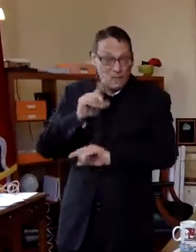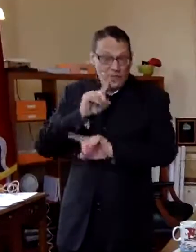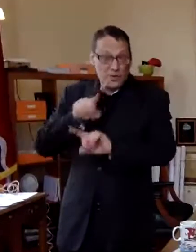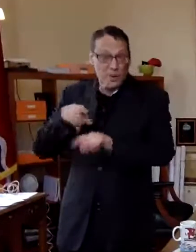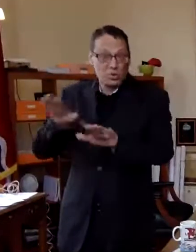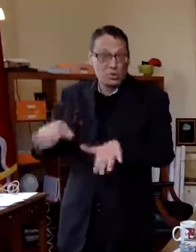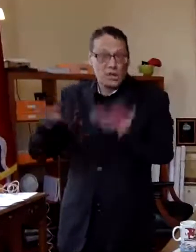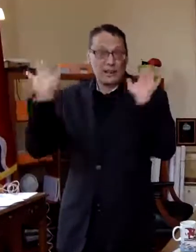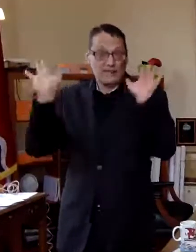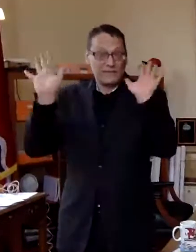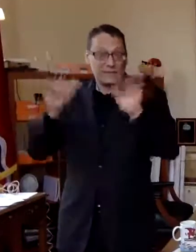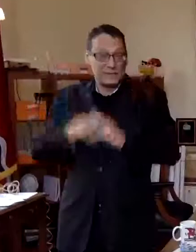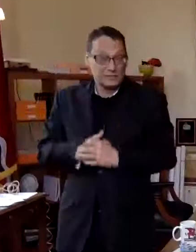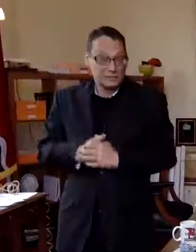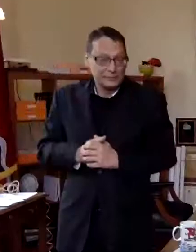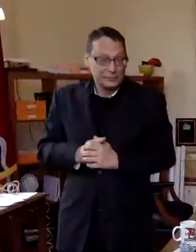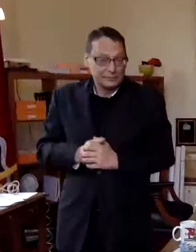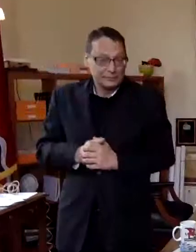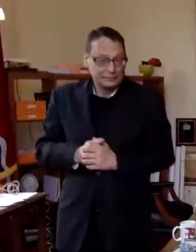relaxing our restrictions